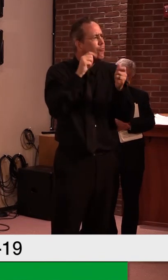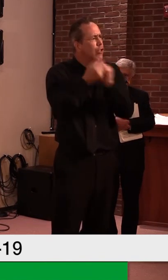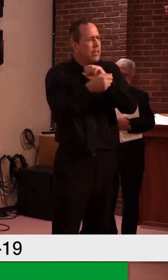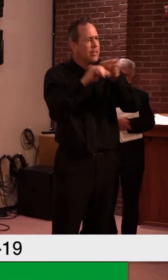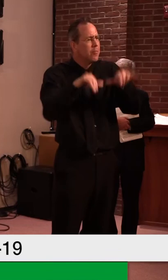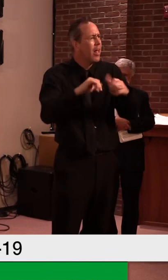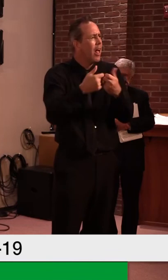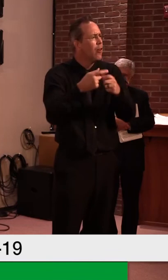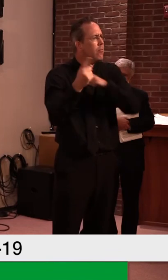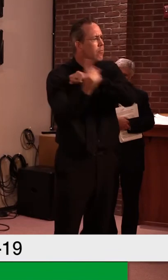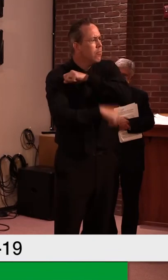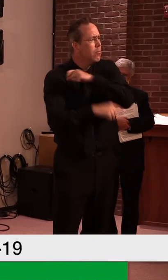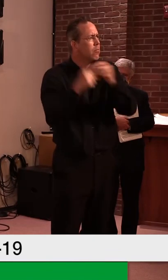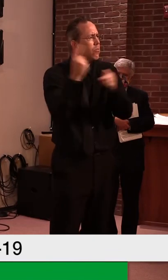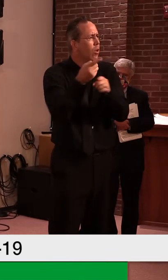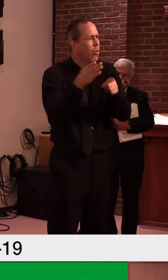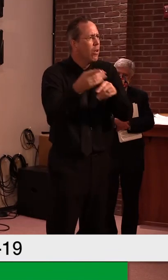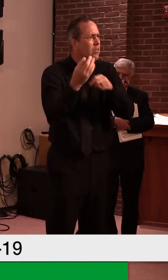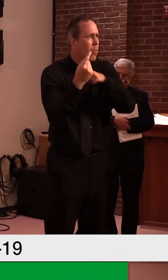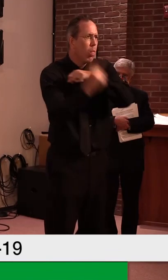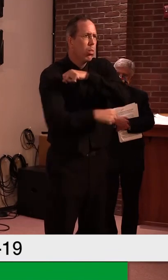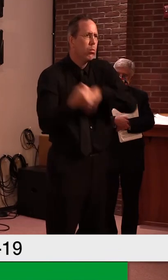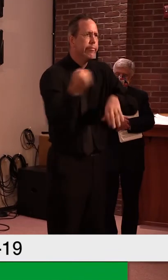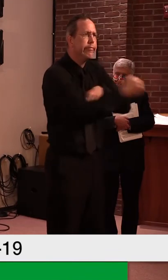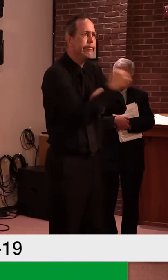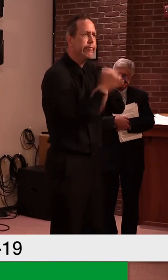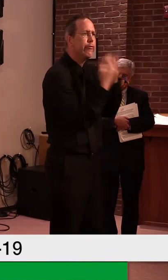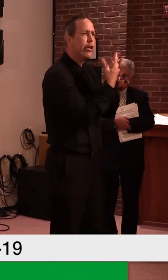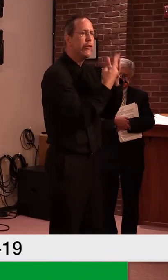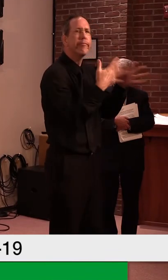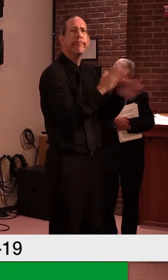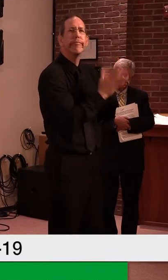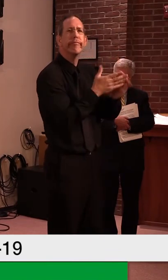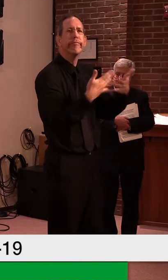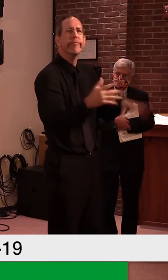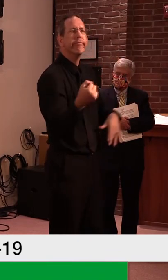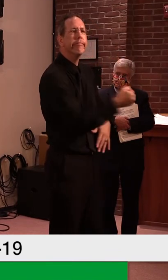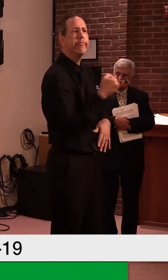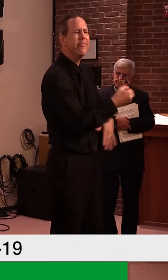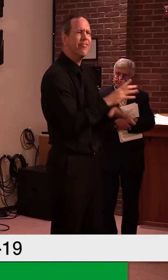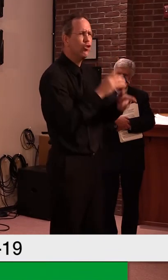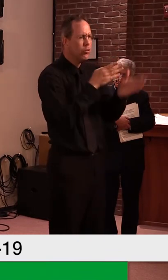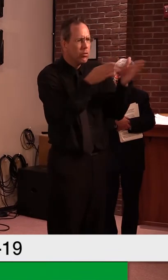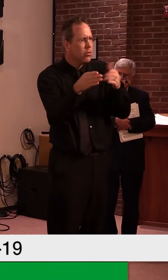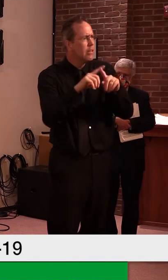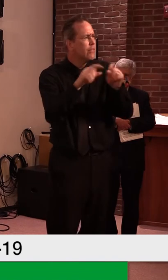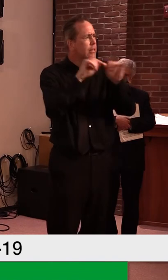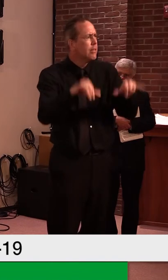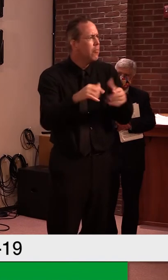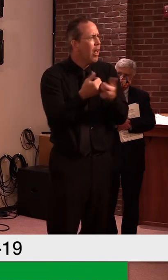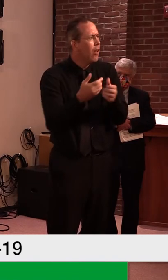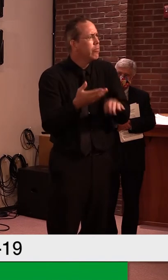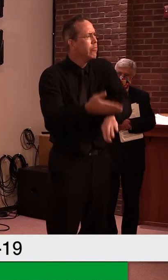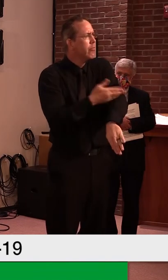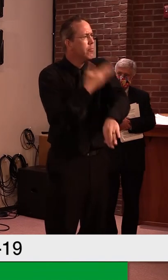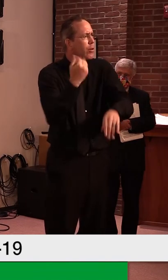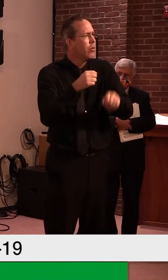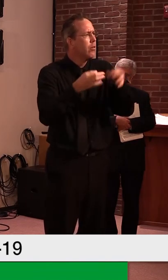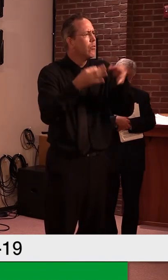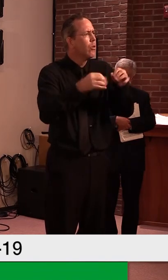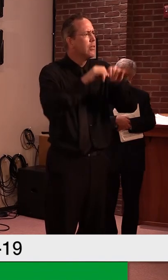has to happen at the same time, Kevin, uh, because, uh, the infrastructure is dilapidated. Uh, if you've gone through like the Chittenden